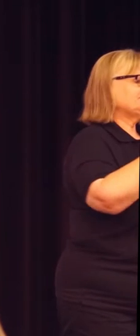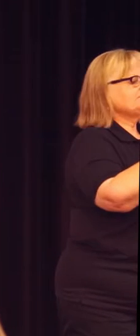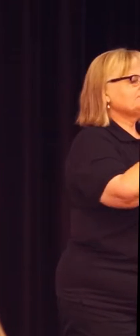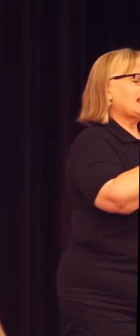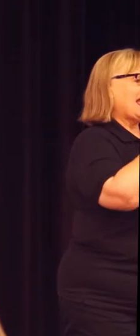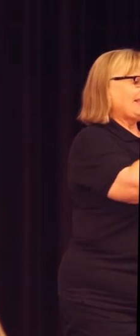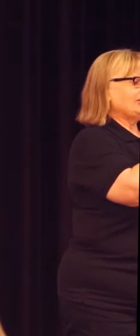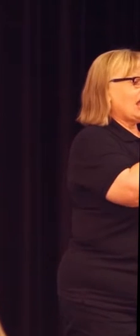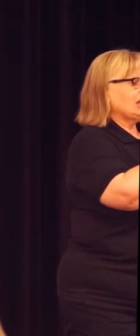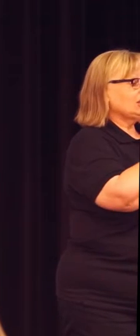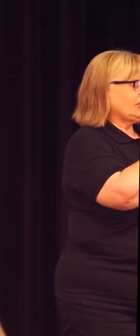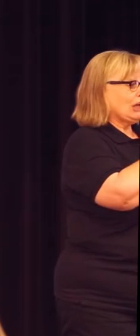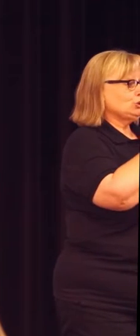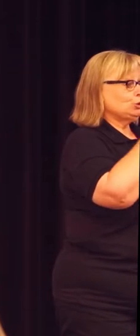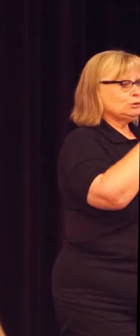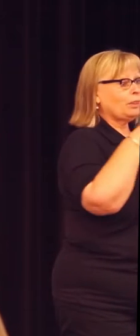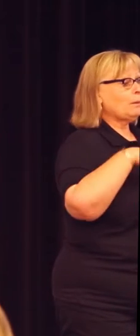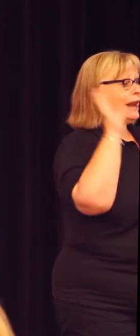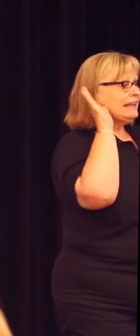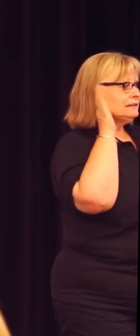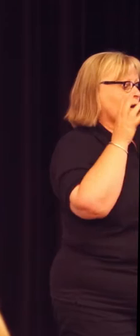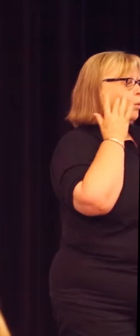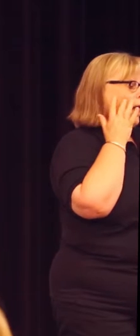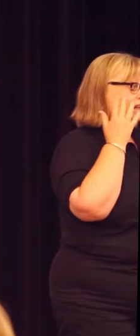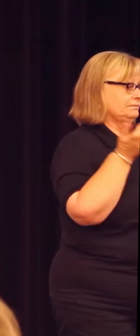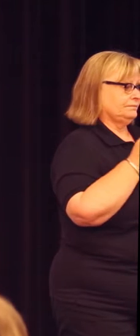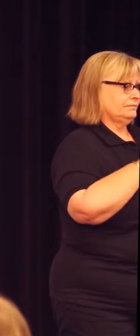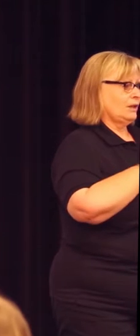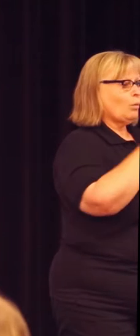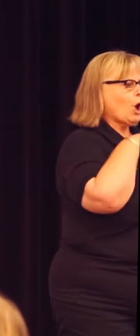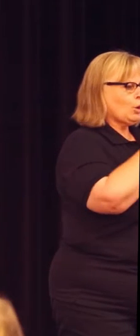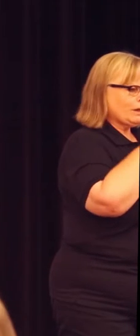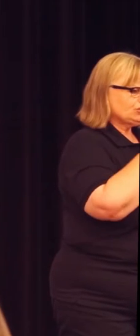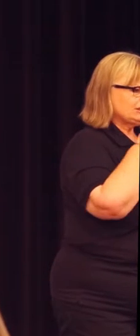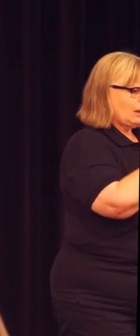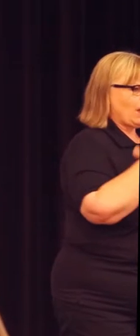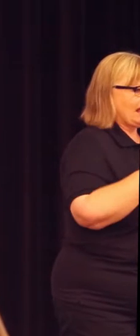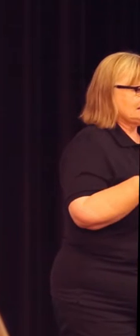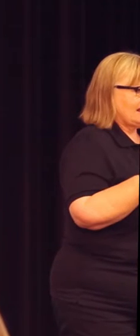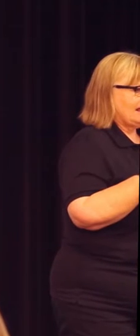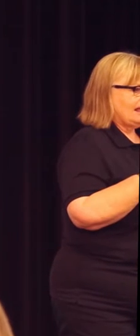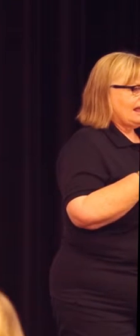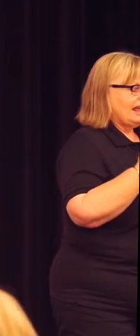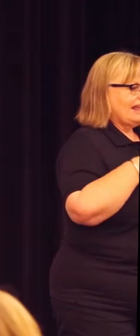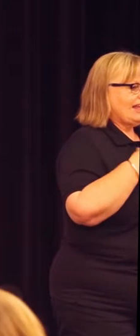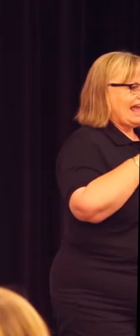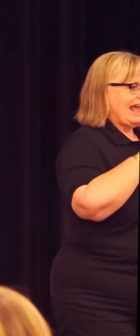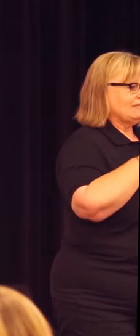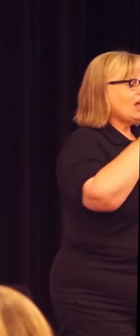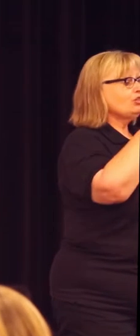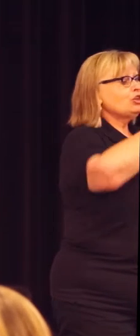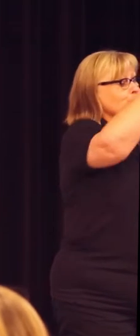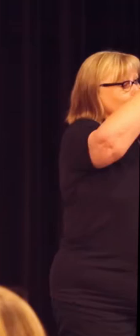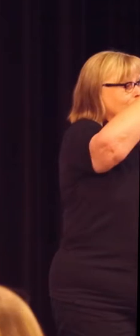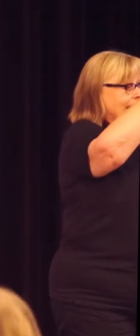choose what to listen to, when to listen to it, what questions to answer. They have broken degrees down